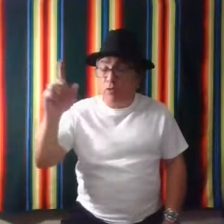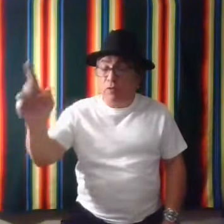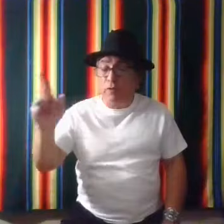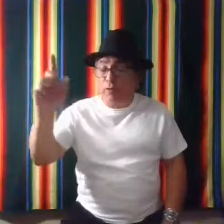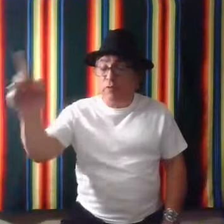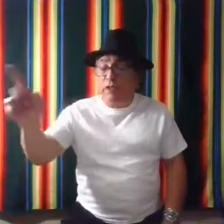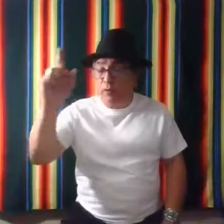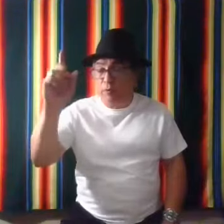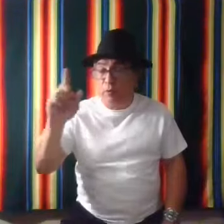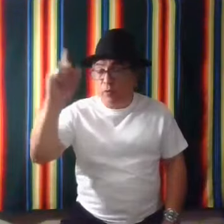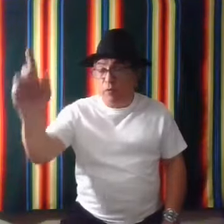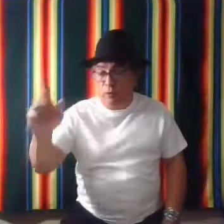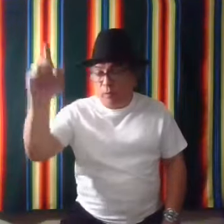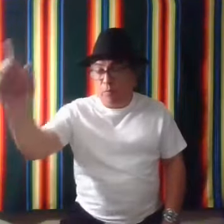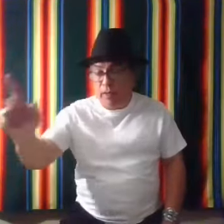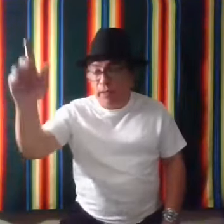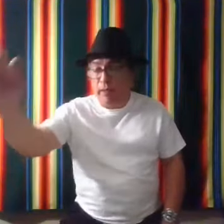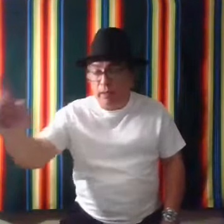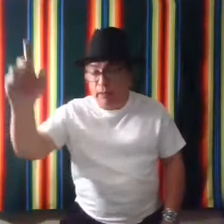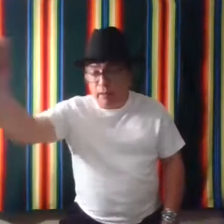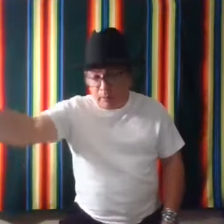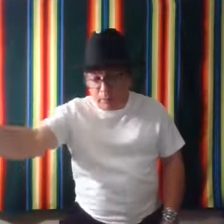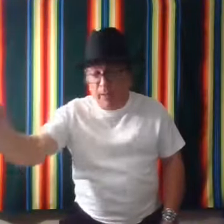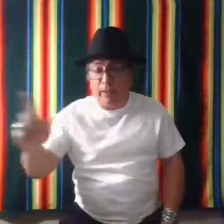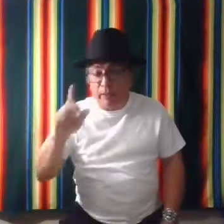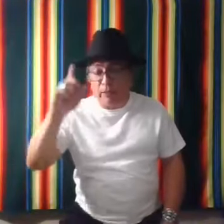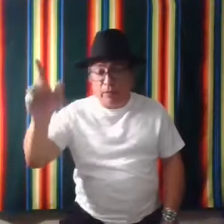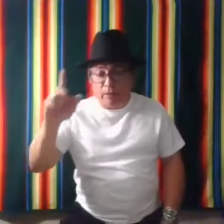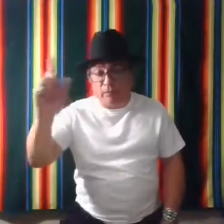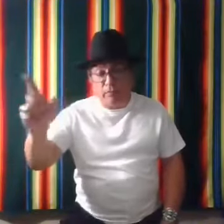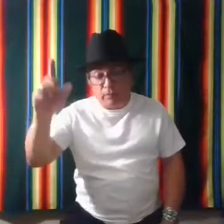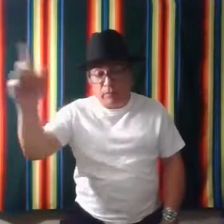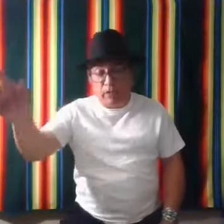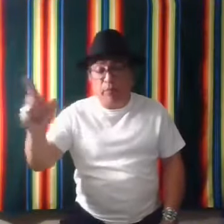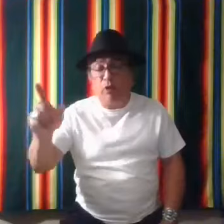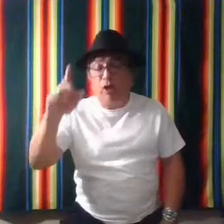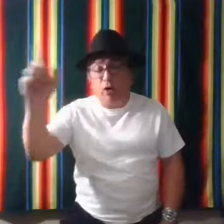going three times. Bye. Bye. You know, time went on.